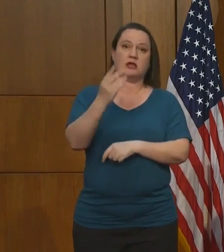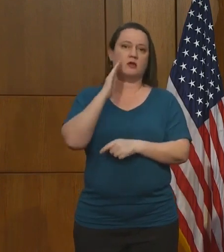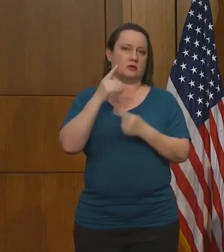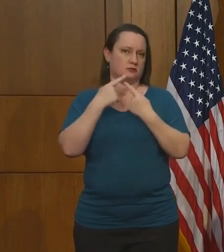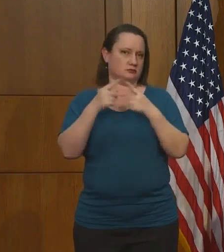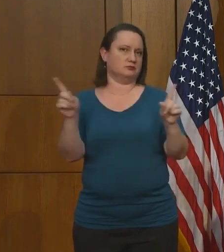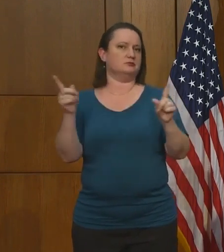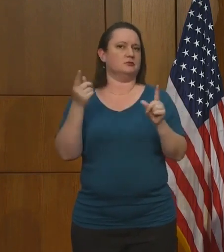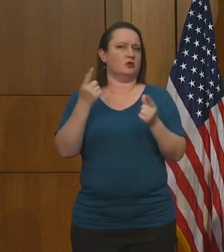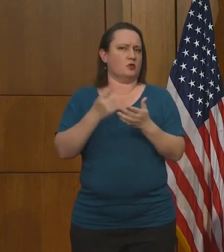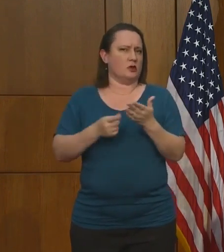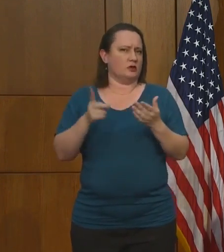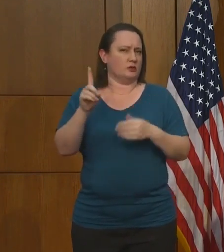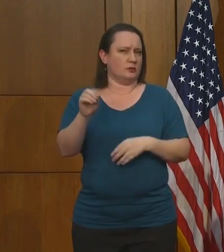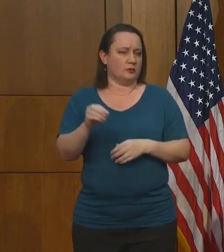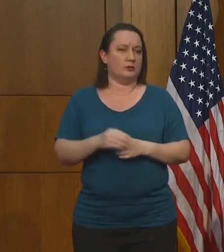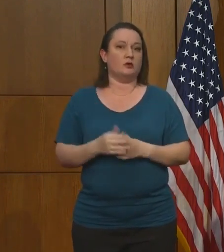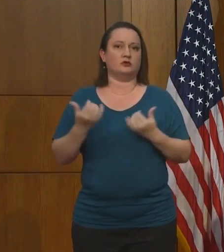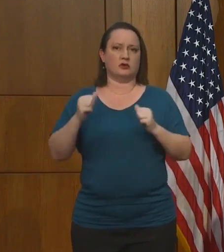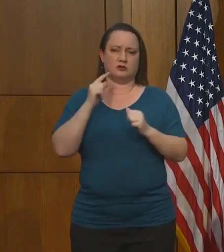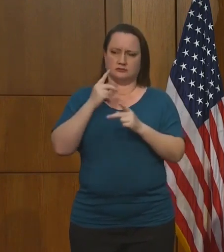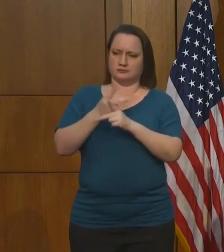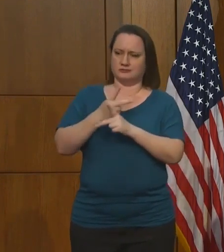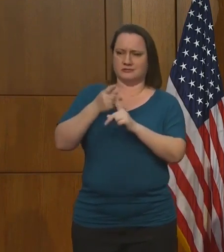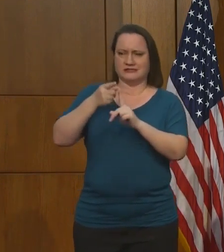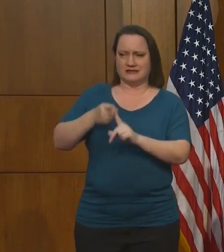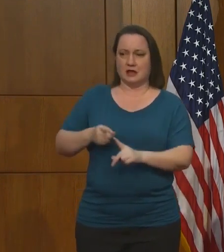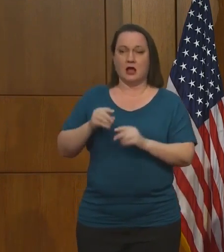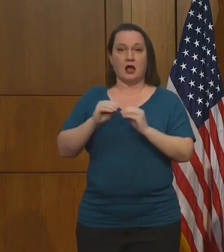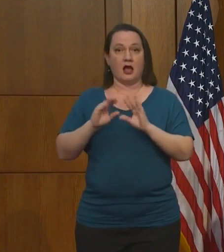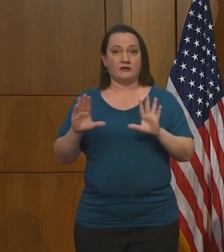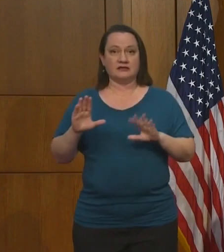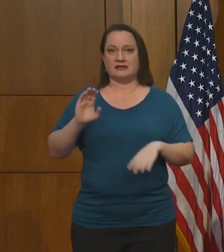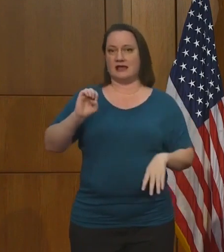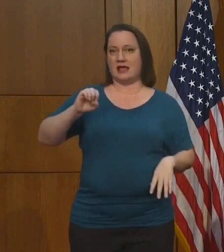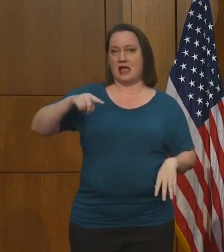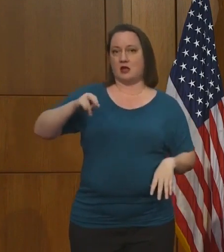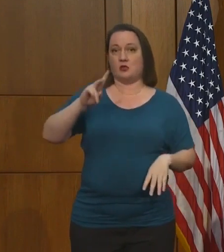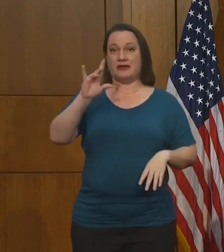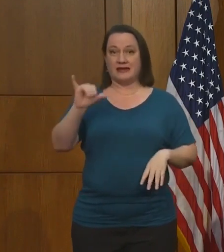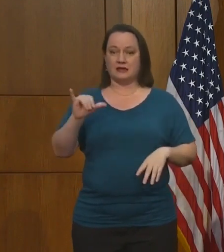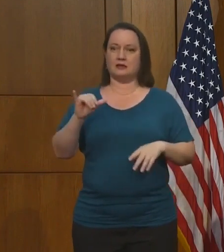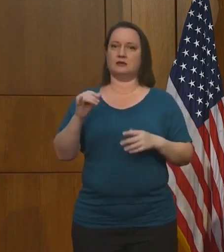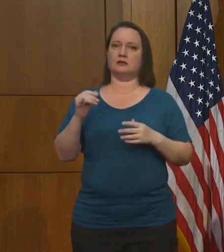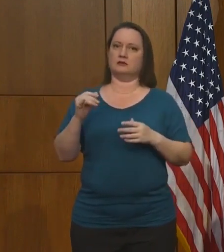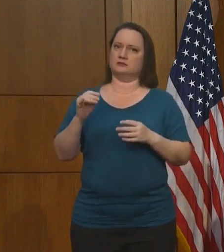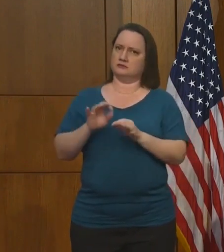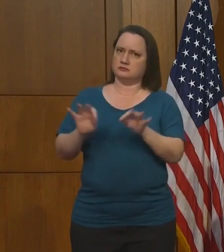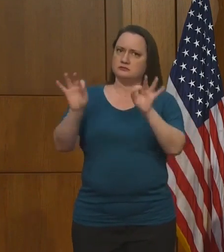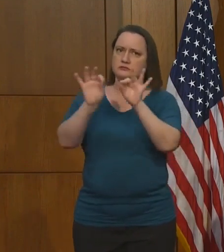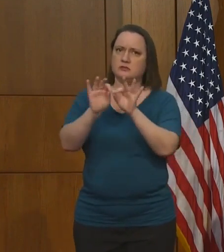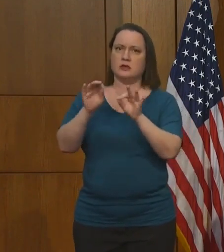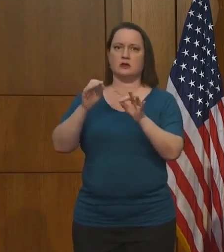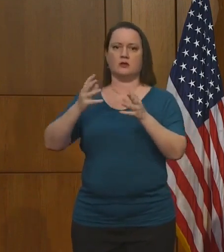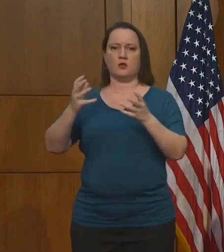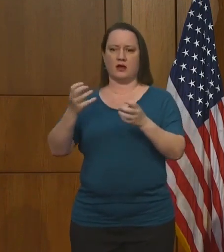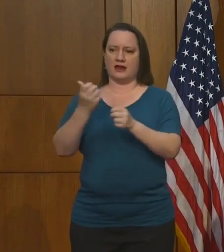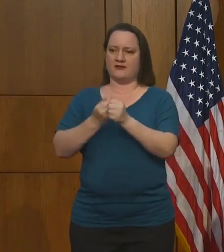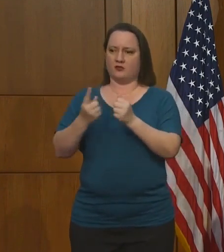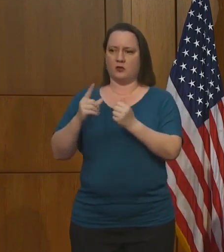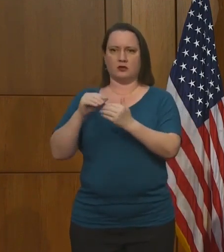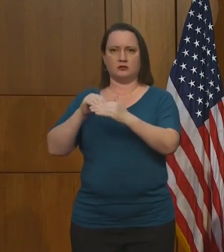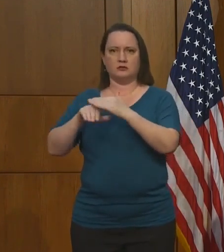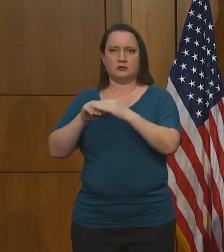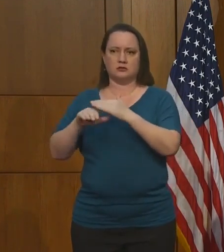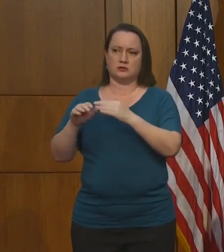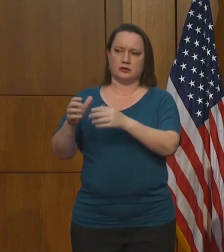we're trying to work through some of the details. Obviously it's an equity issue. We want to make sure everybody has access to a mask. We